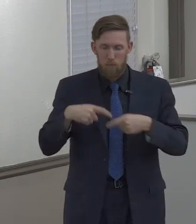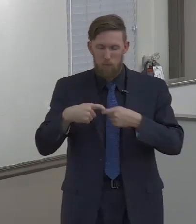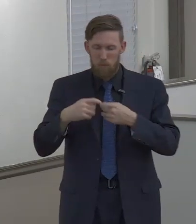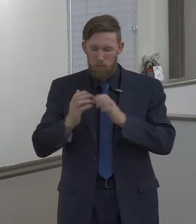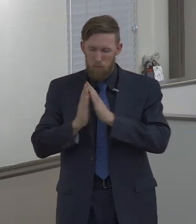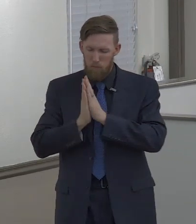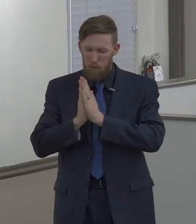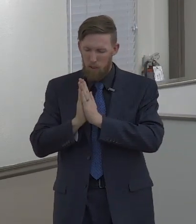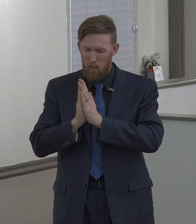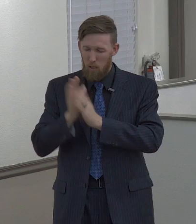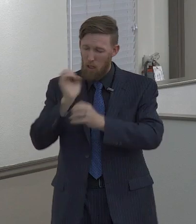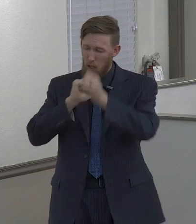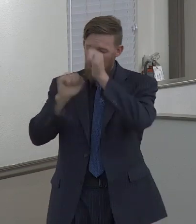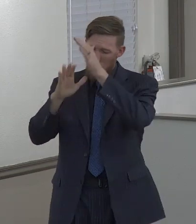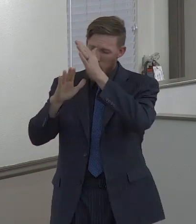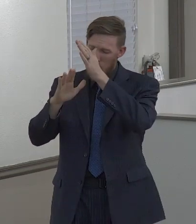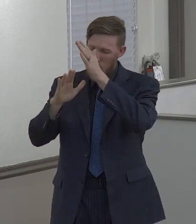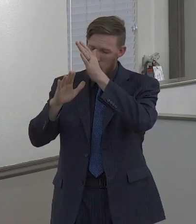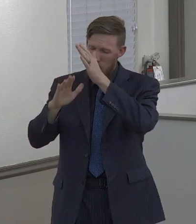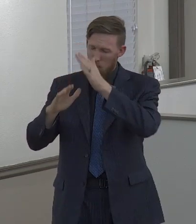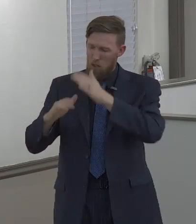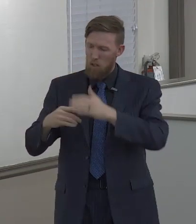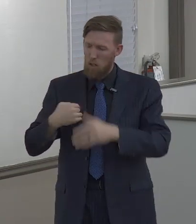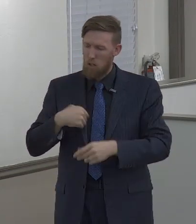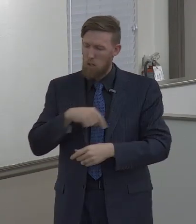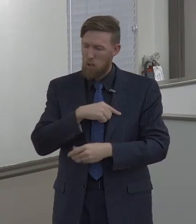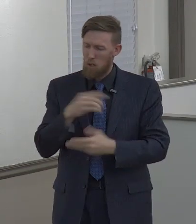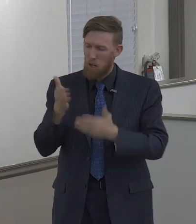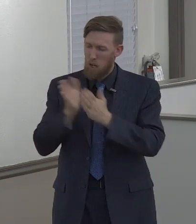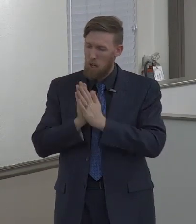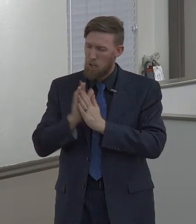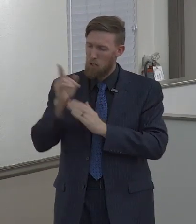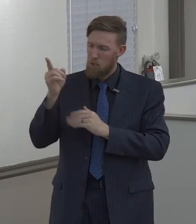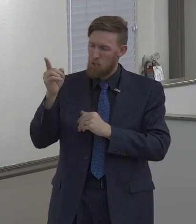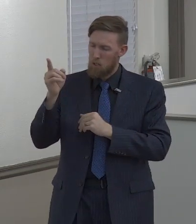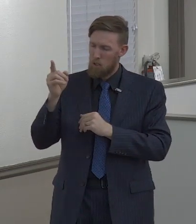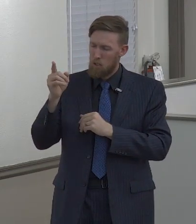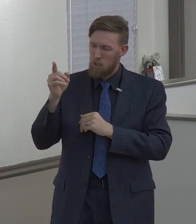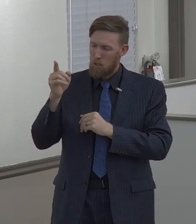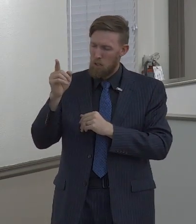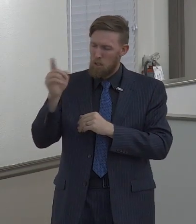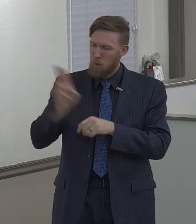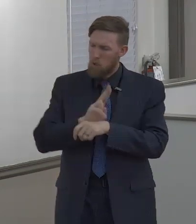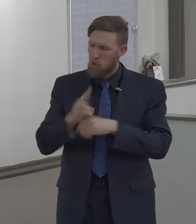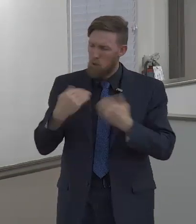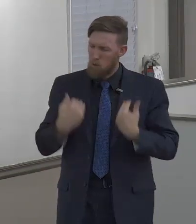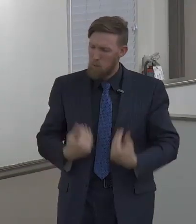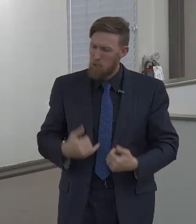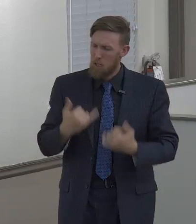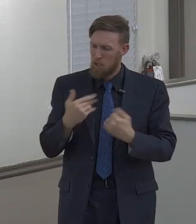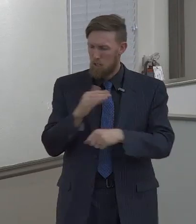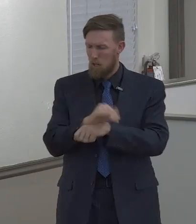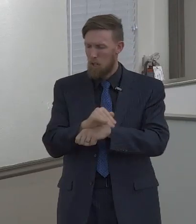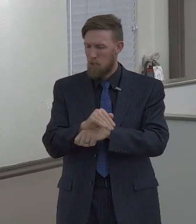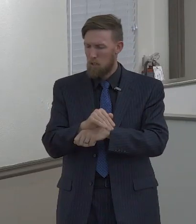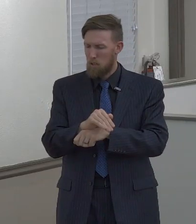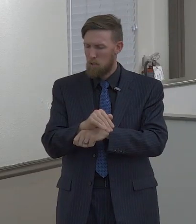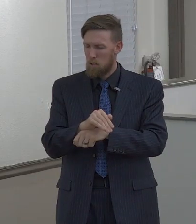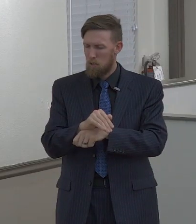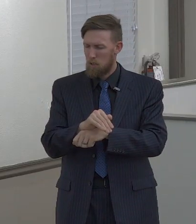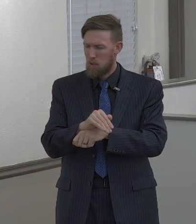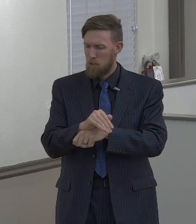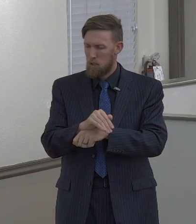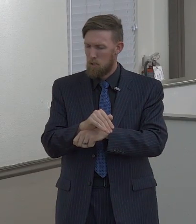come to you tonight, and Lord, just ask that, Father, you would hide me behind your cross.